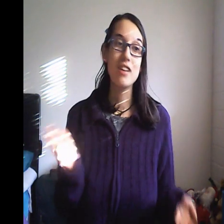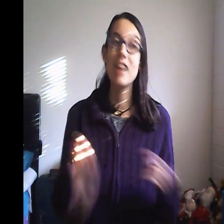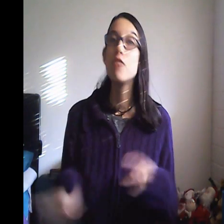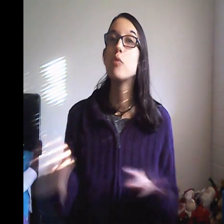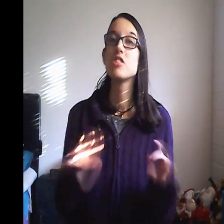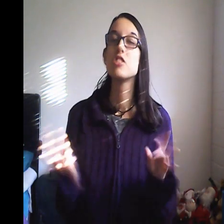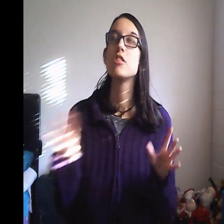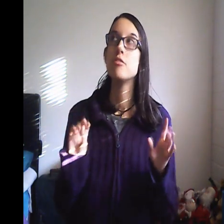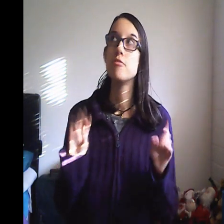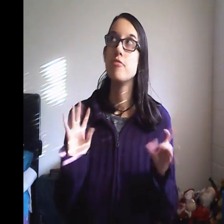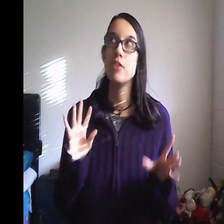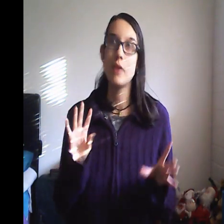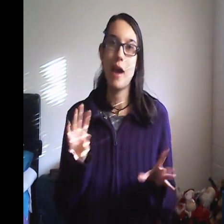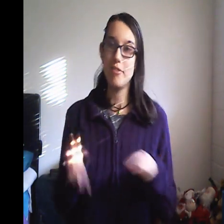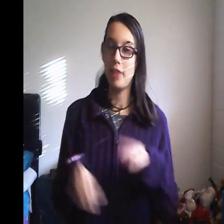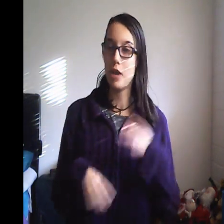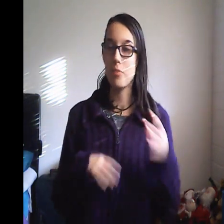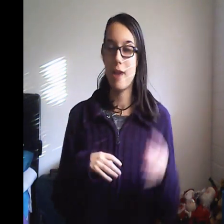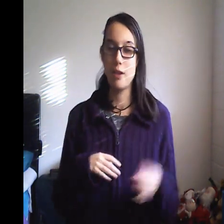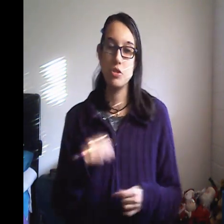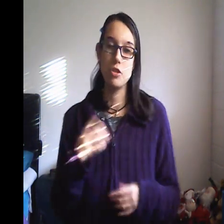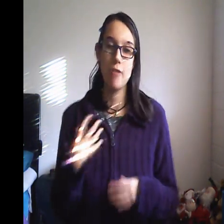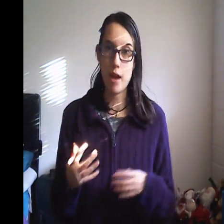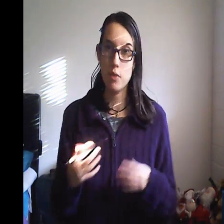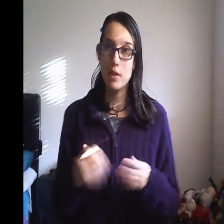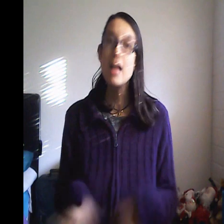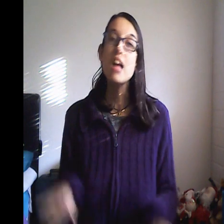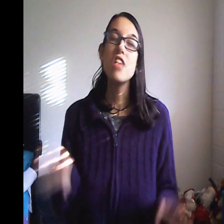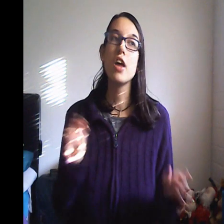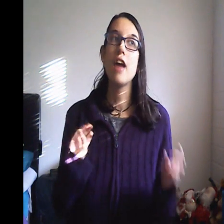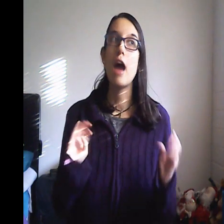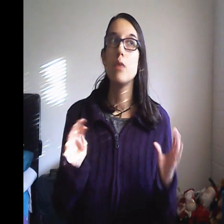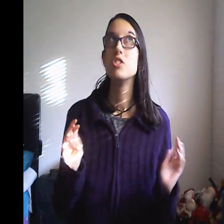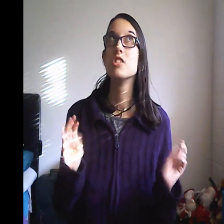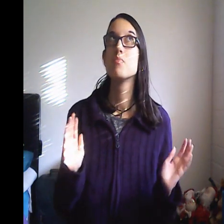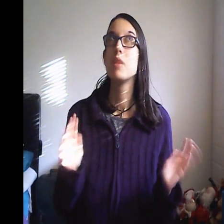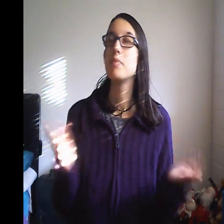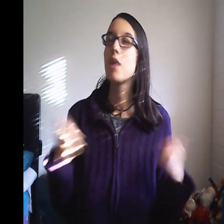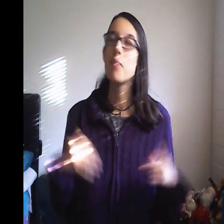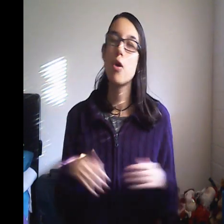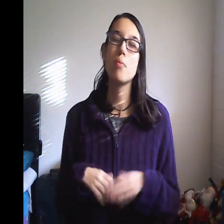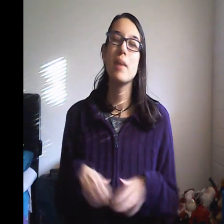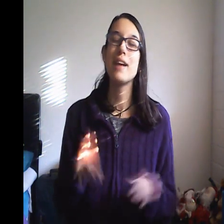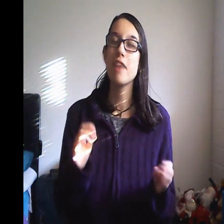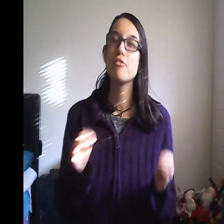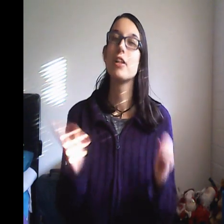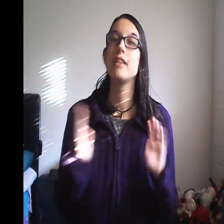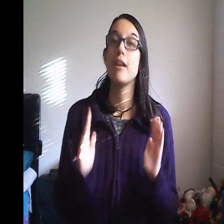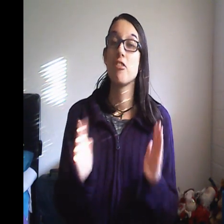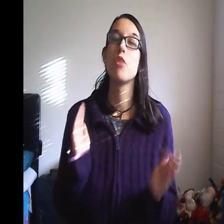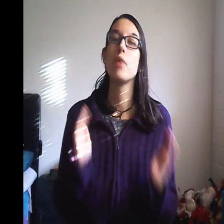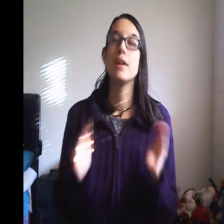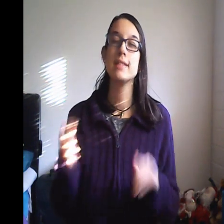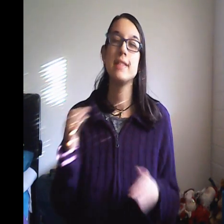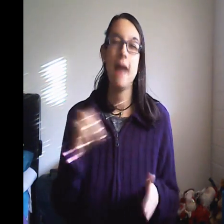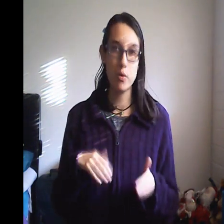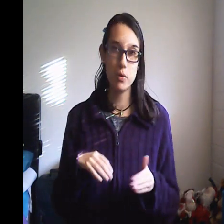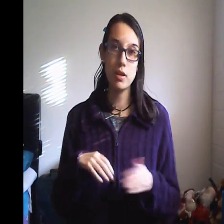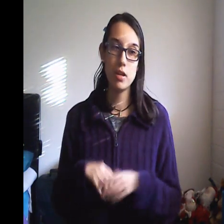so, yeah. And once you've, you know, kind of, like, browsed around, then I would just maybe come home and kind of, like, narrow it